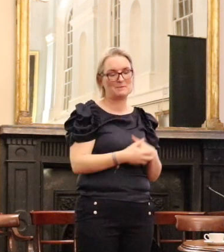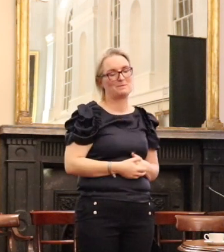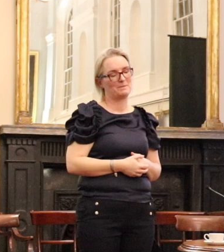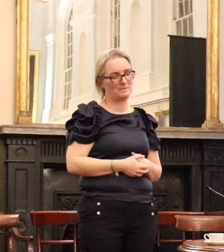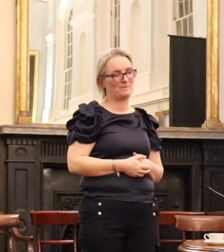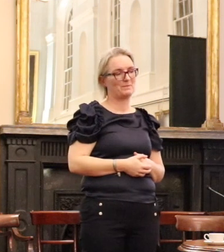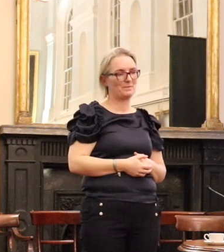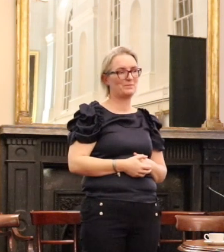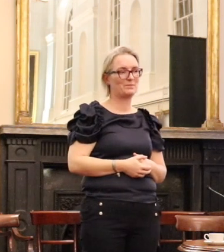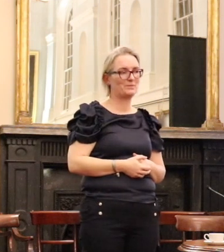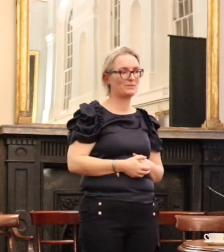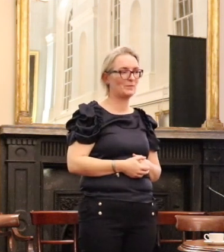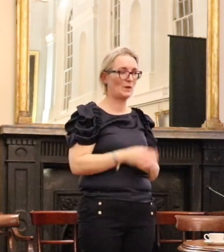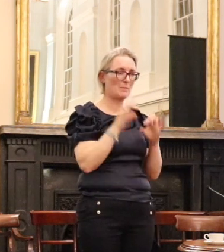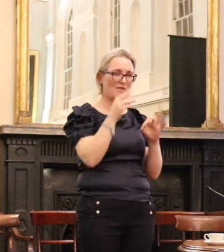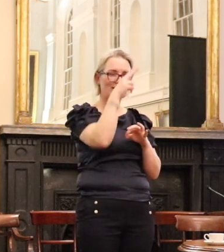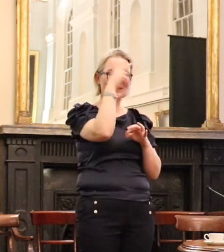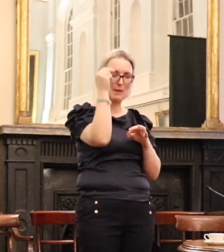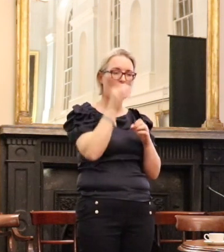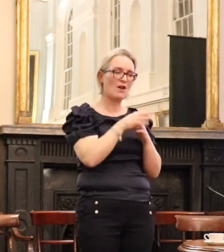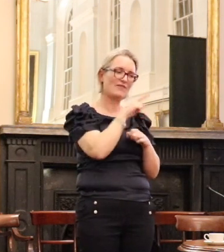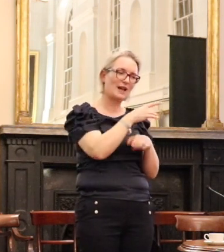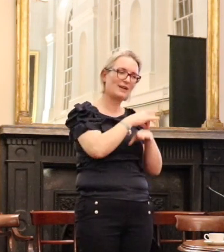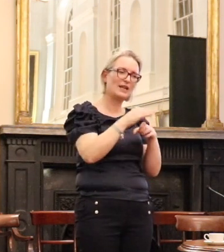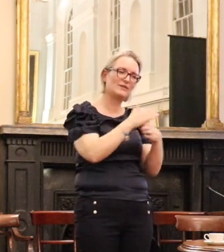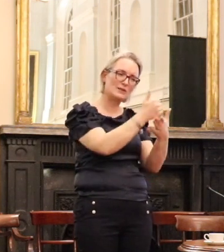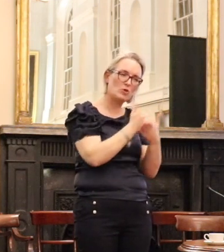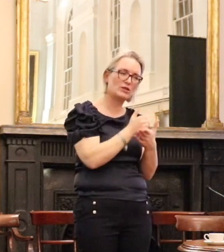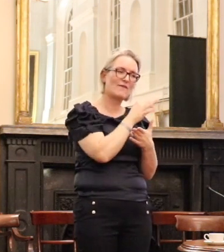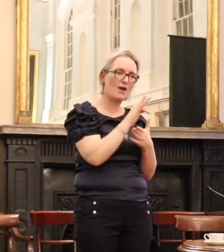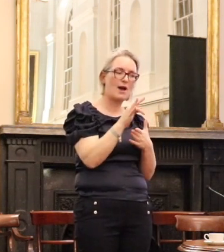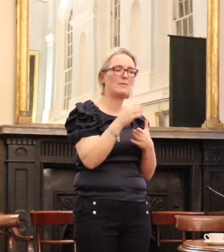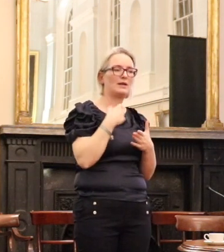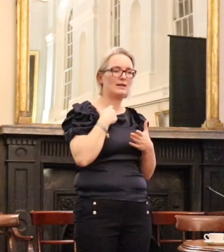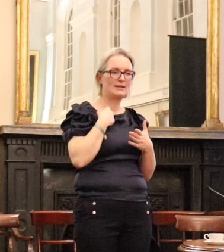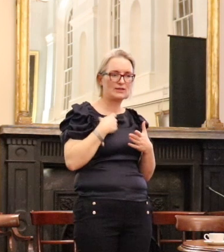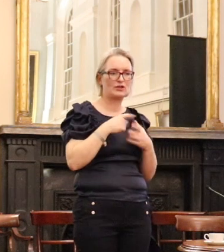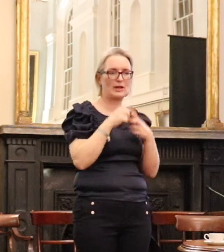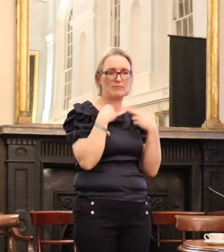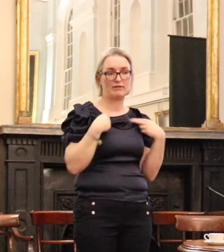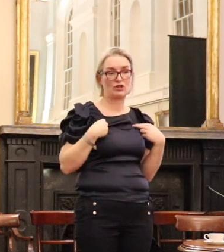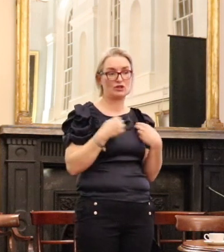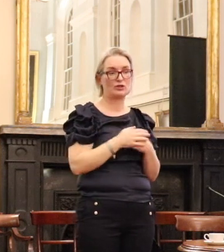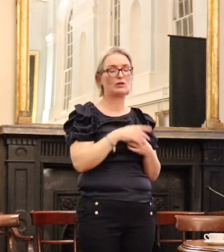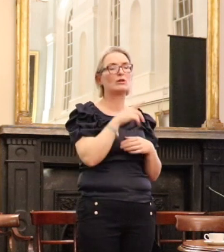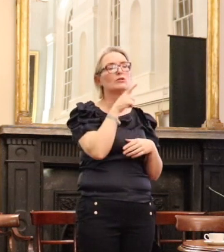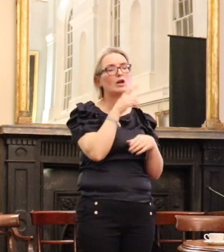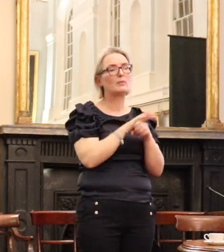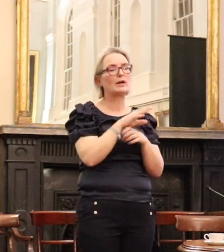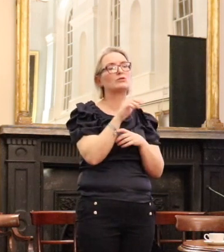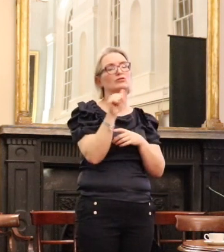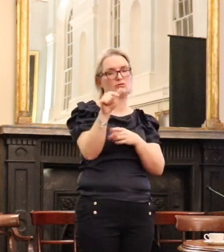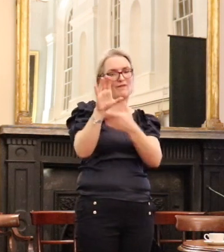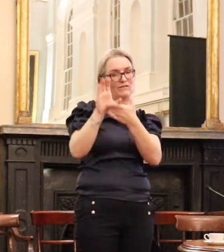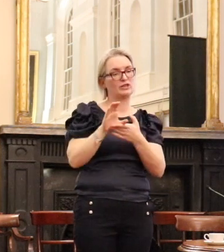he's an appropriate example of that contribution and that Atlantic funding combined with all the other funding